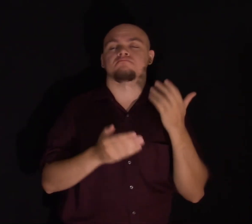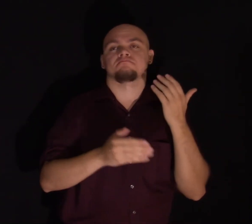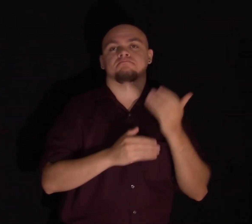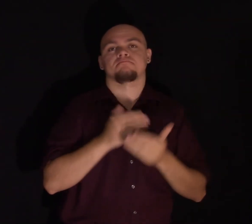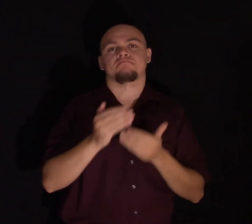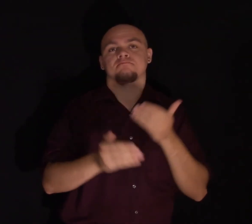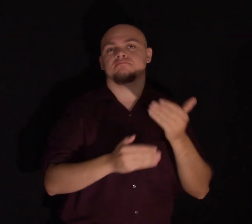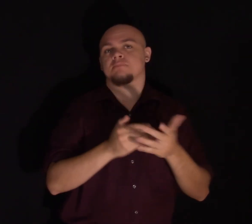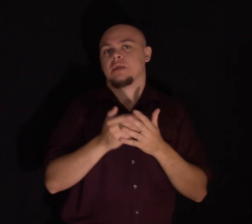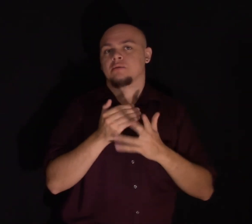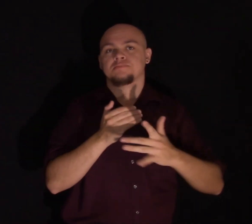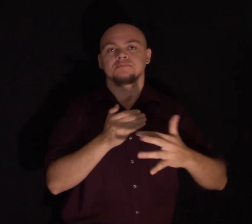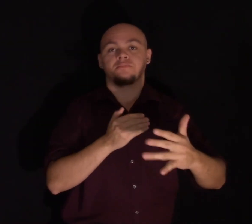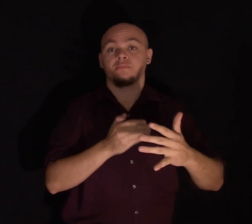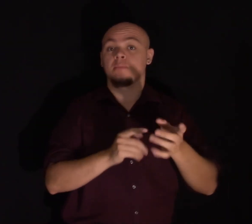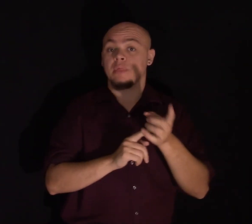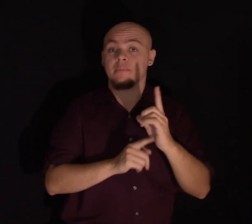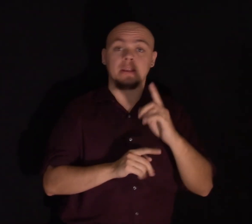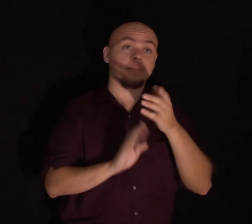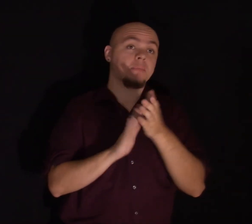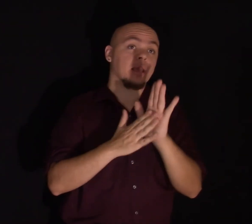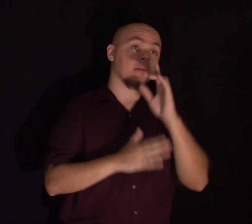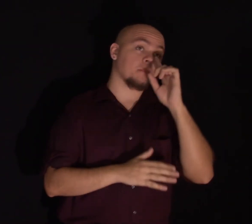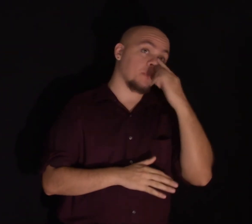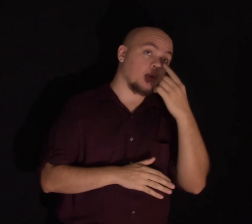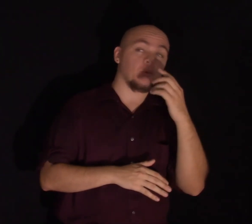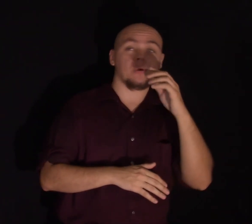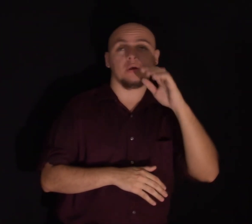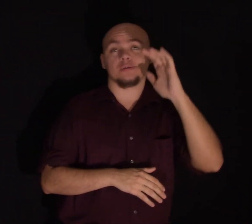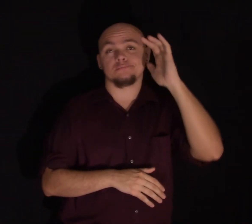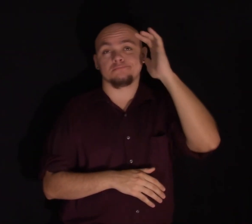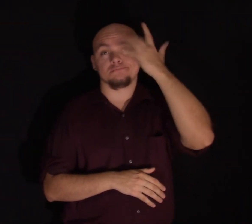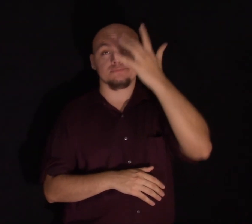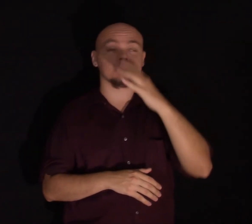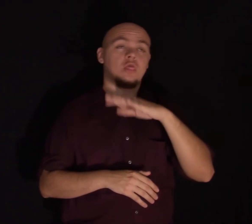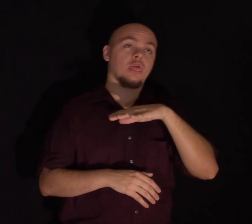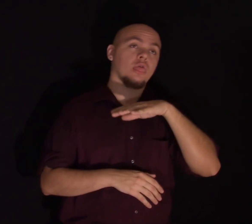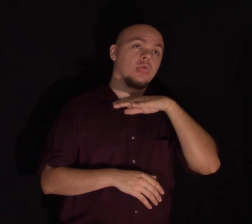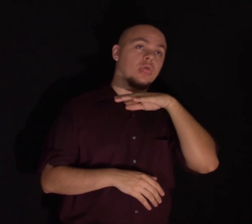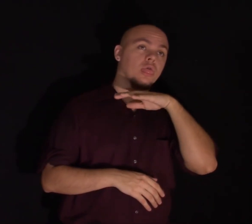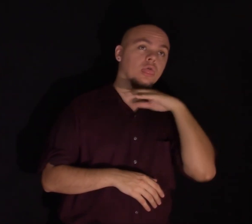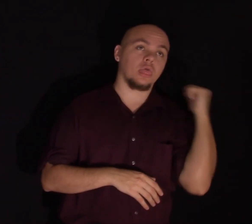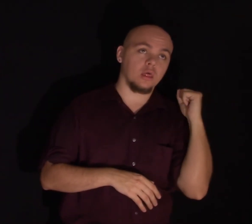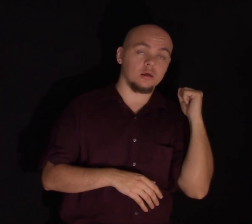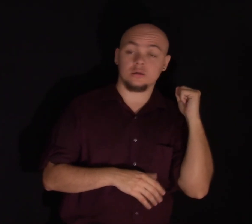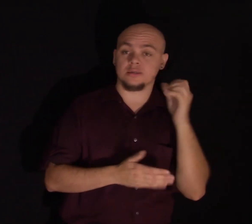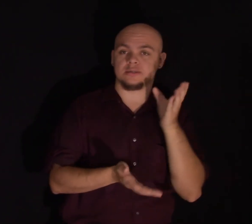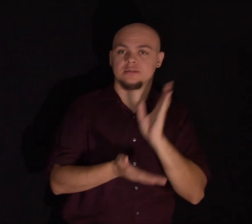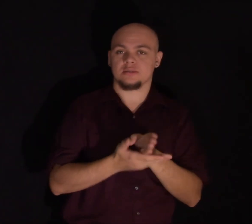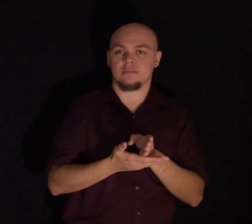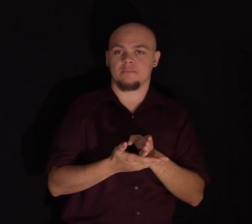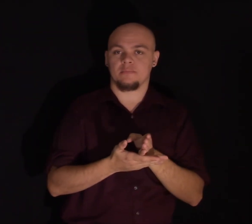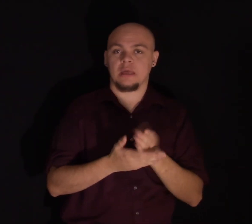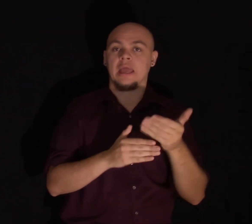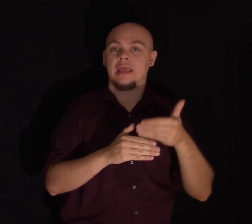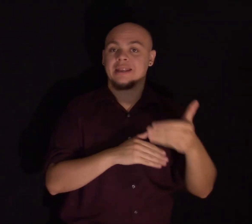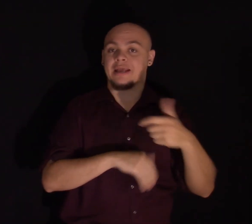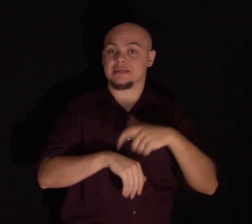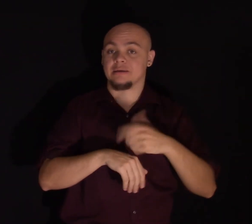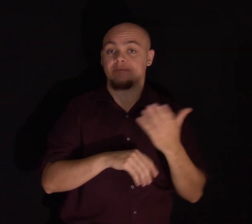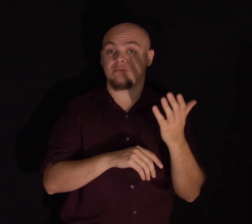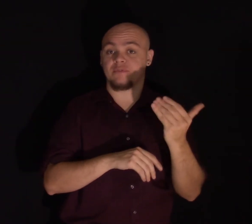long as you like, but the minute you get bored, tired, or fed up, you know, then stop and just 15 minutes next time.